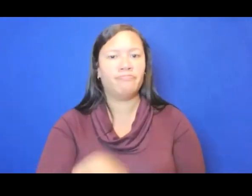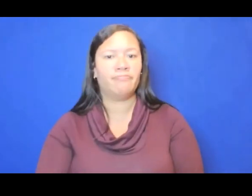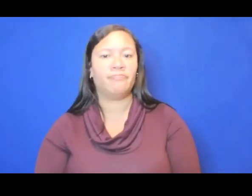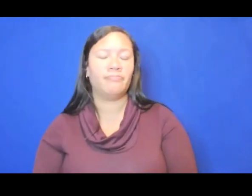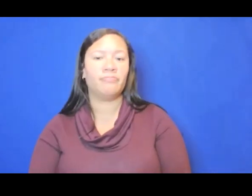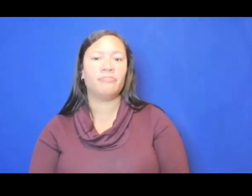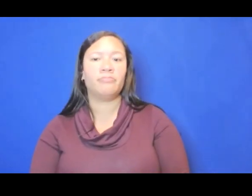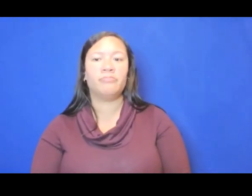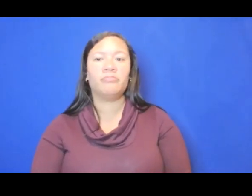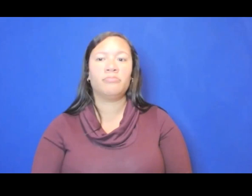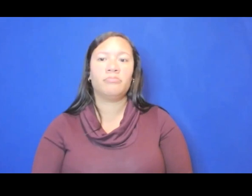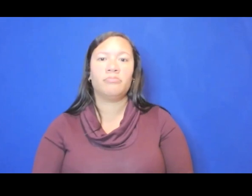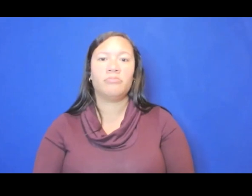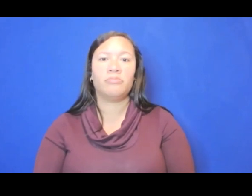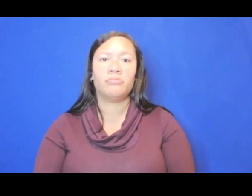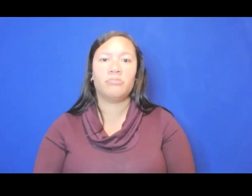Okay.